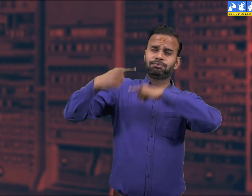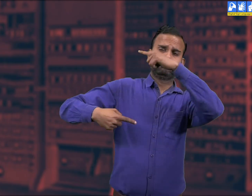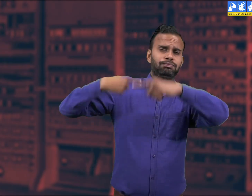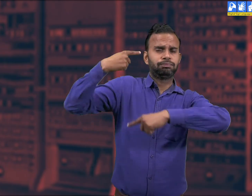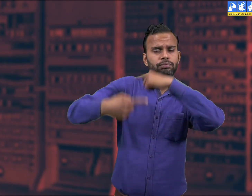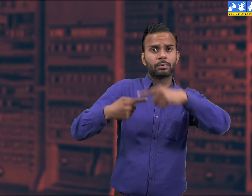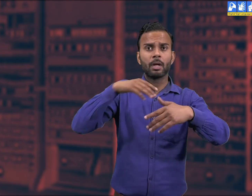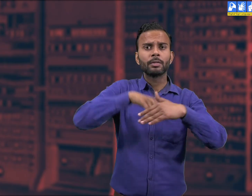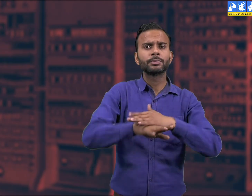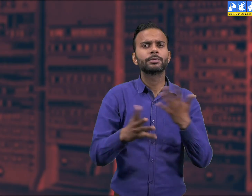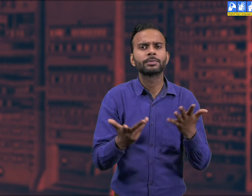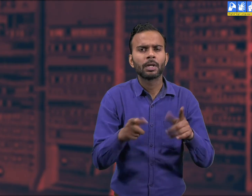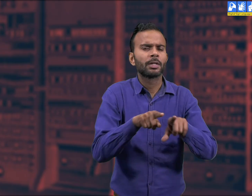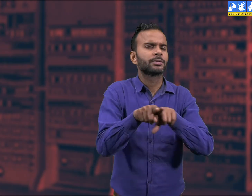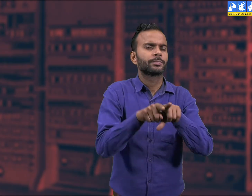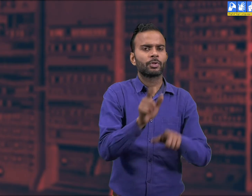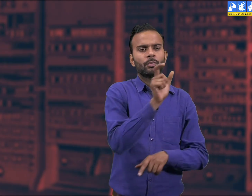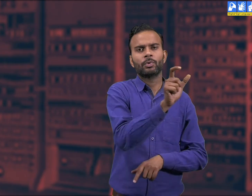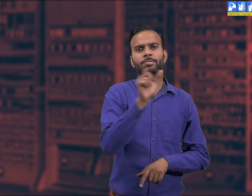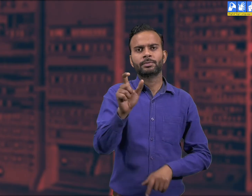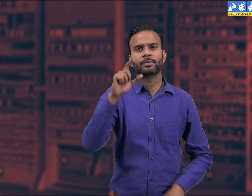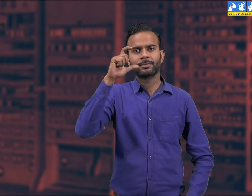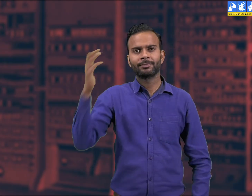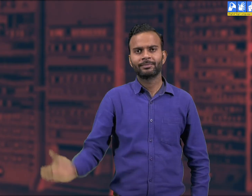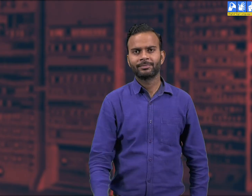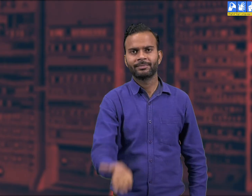Here are the two examples of first generation computers.